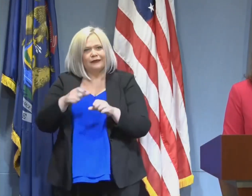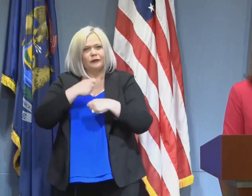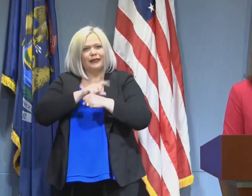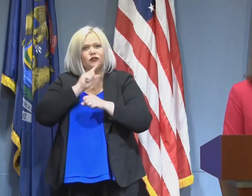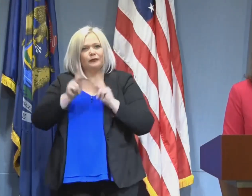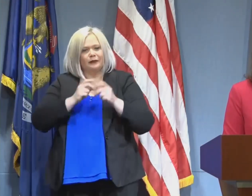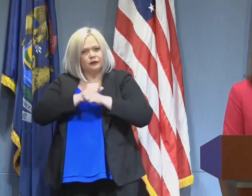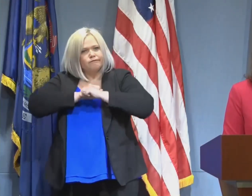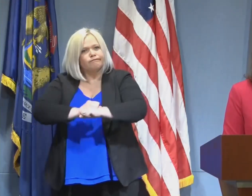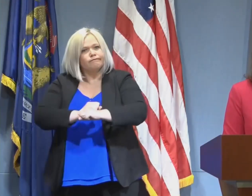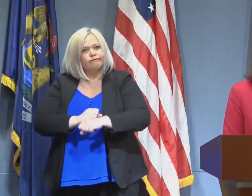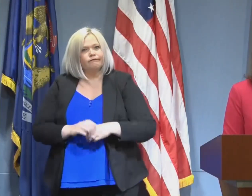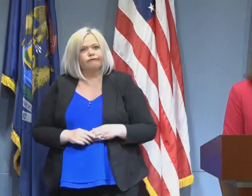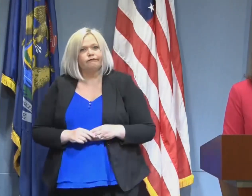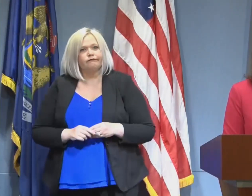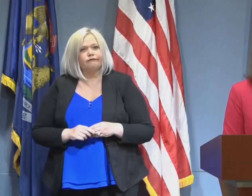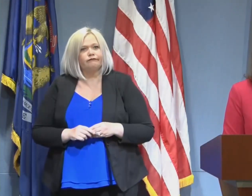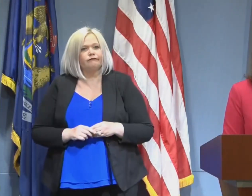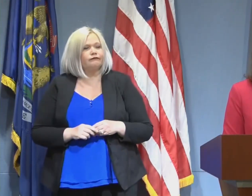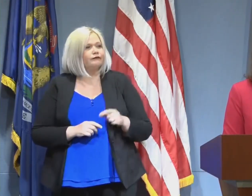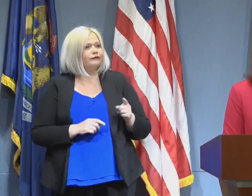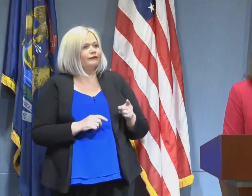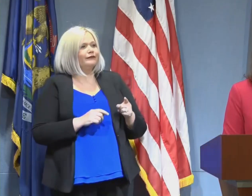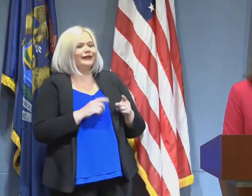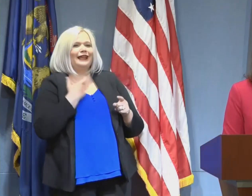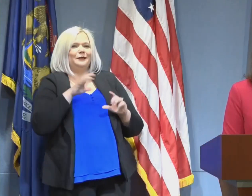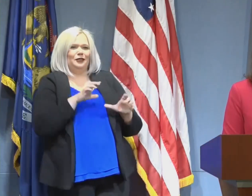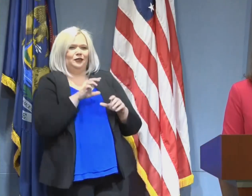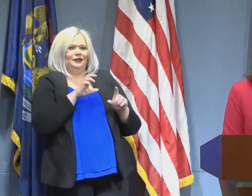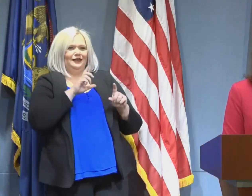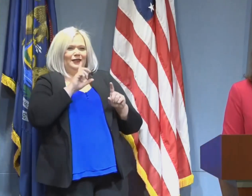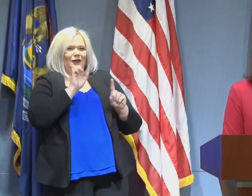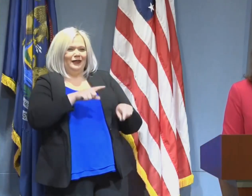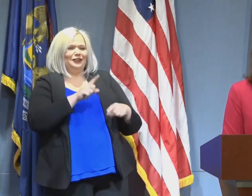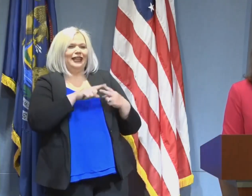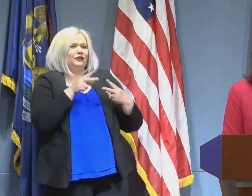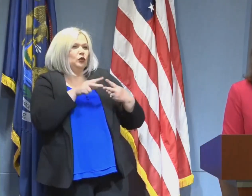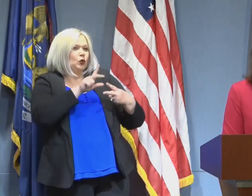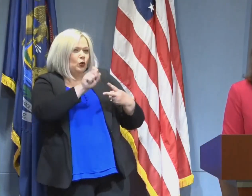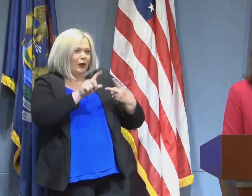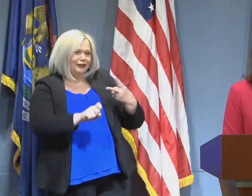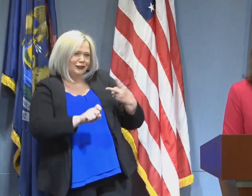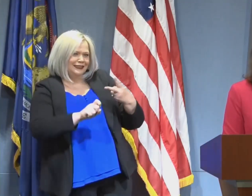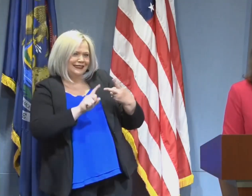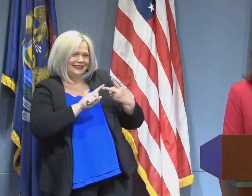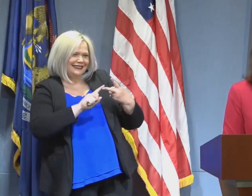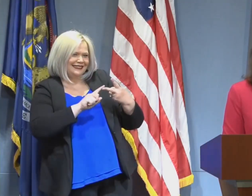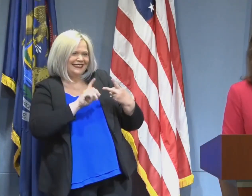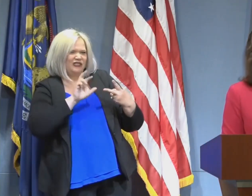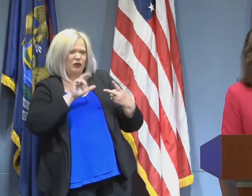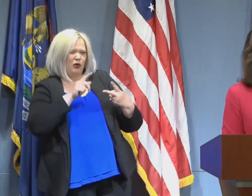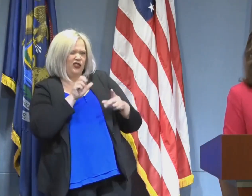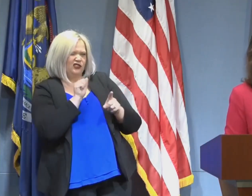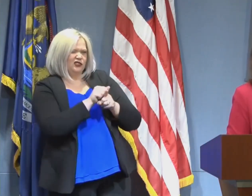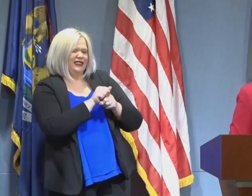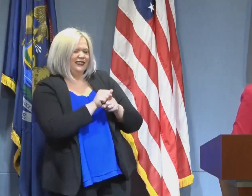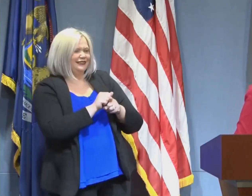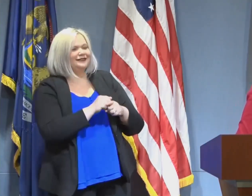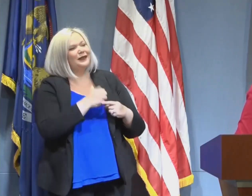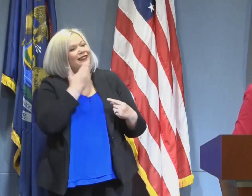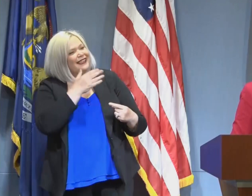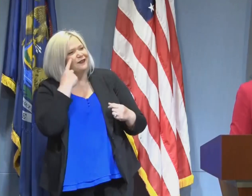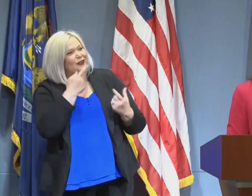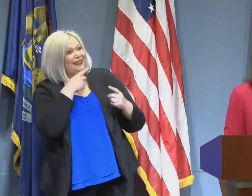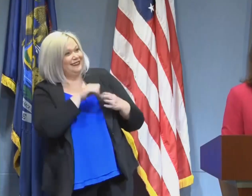Governor, I'm going to play a reporter's trick and cram two questions into one. Okay. Well, thanks for being so obvious. Announcing it. Thank you.